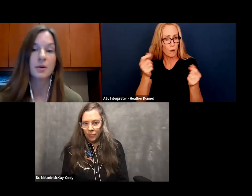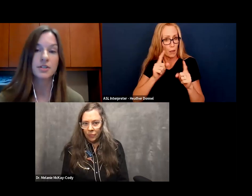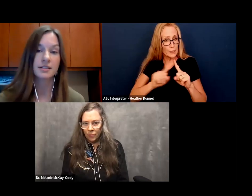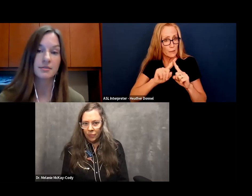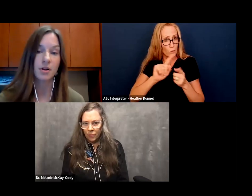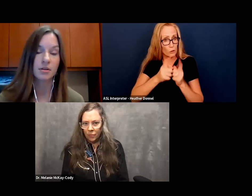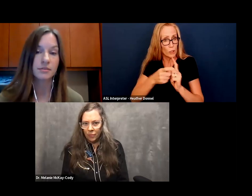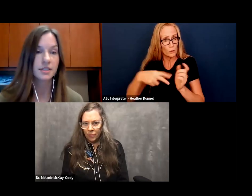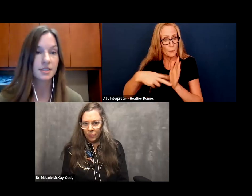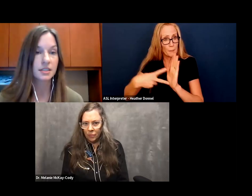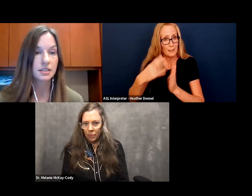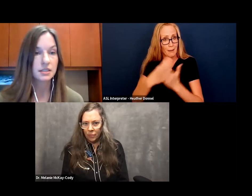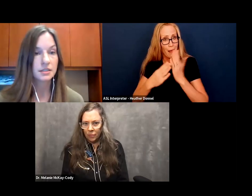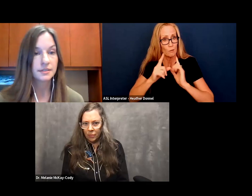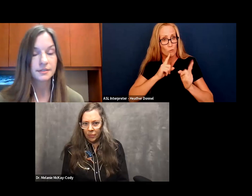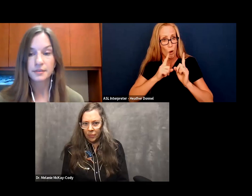as language has evolved?